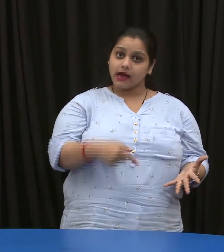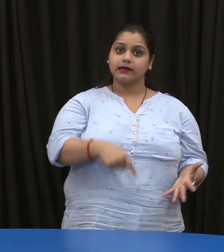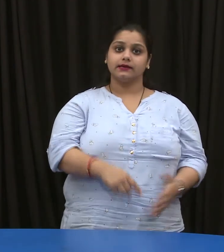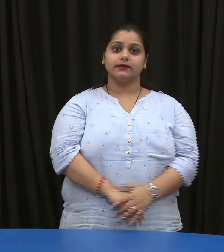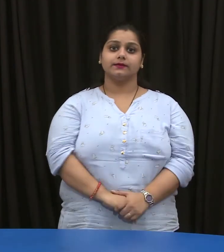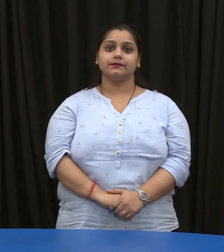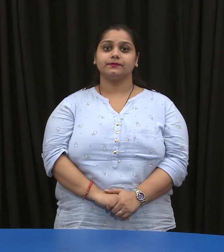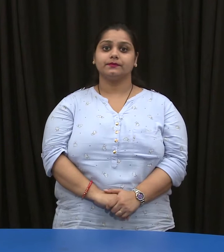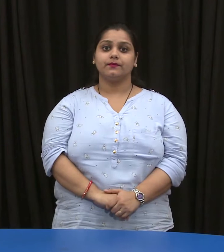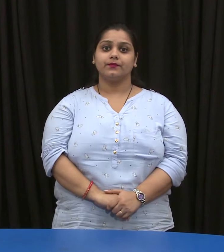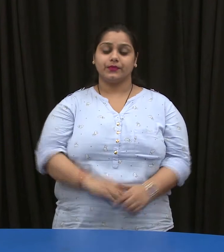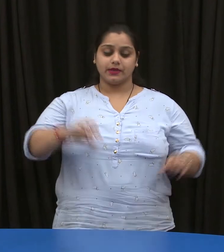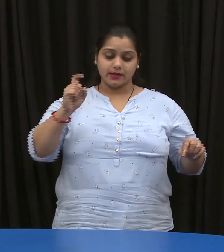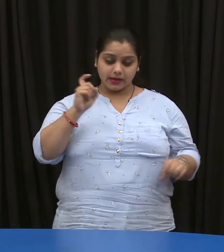Click Control Control Panel.